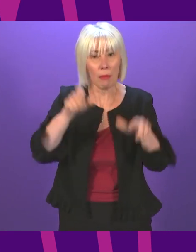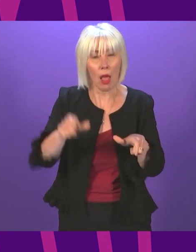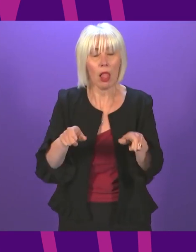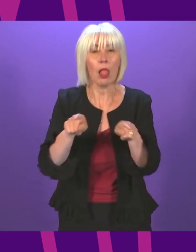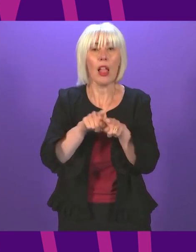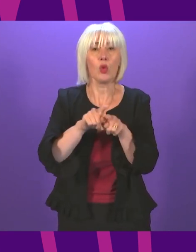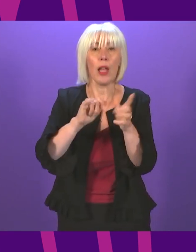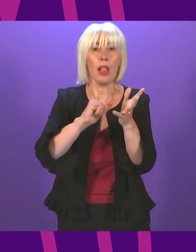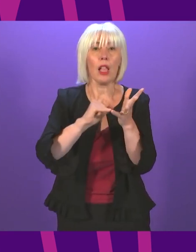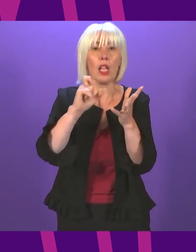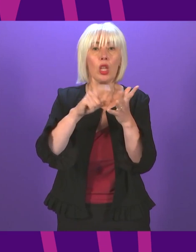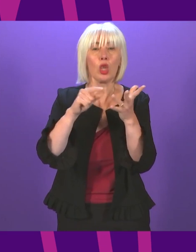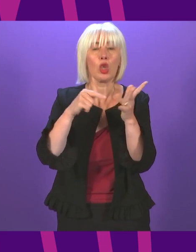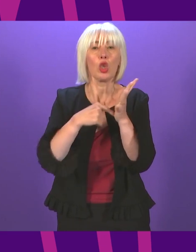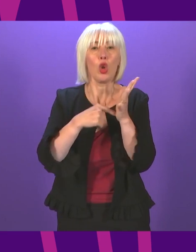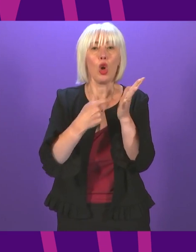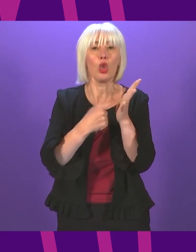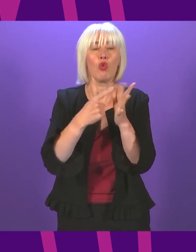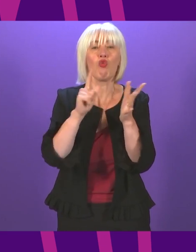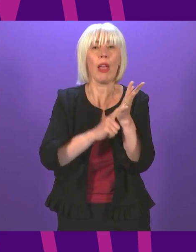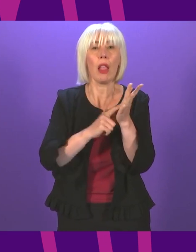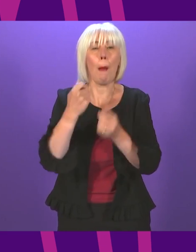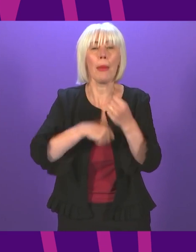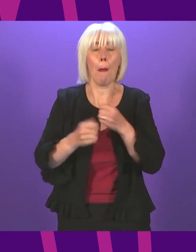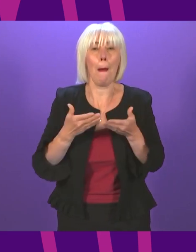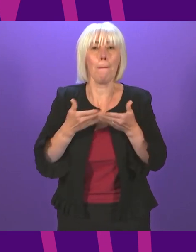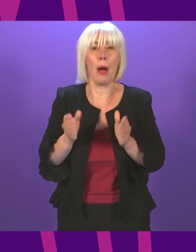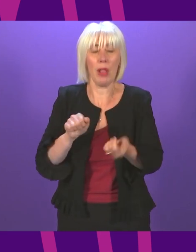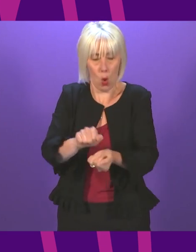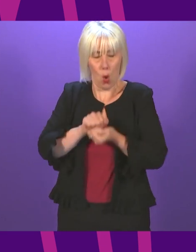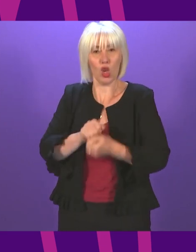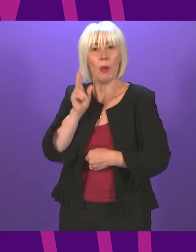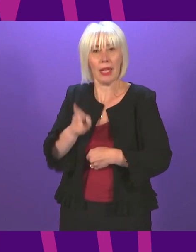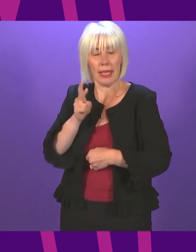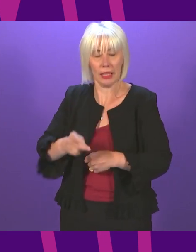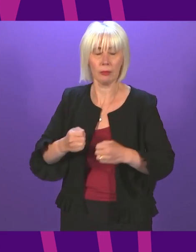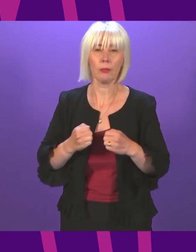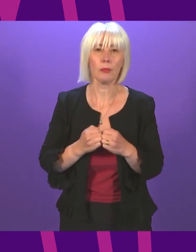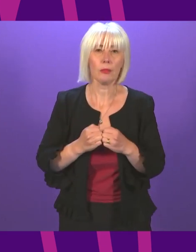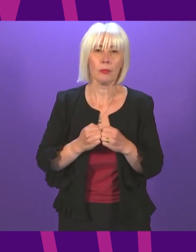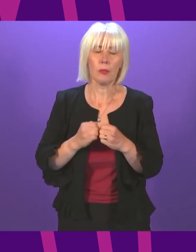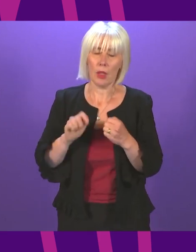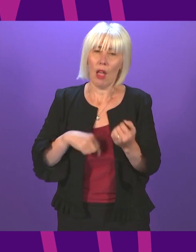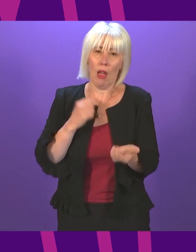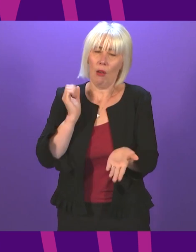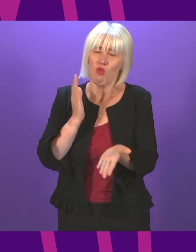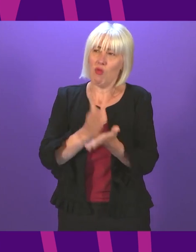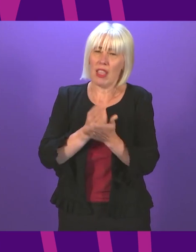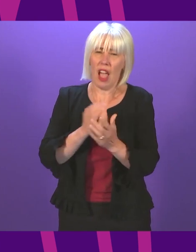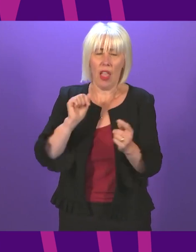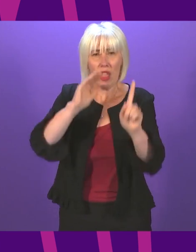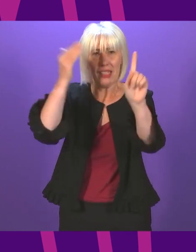will help us by 2030 reduce car kilometres by 20 per cent. Vital if we are to meet our climate